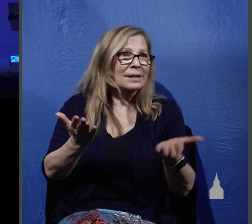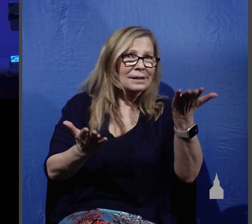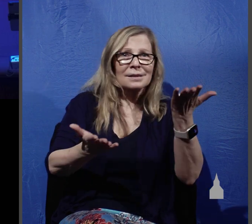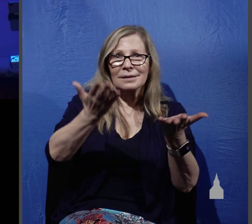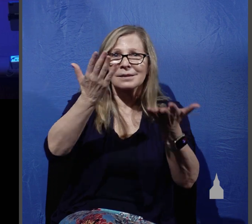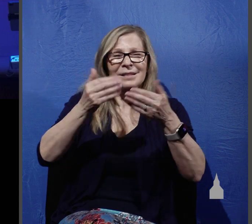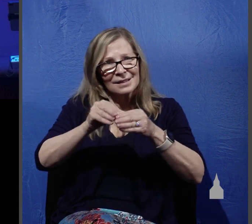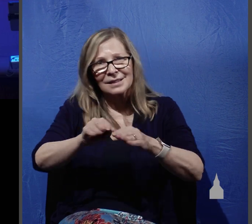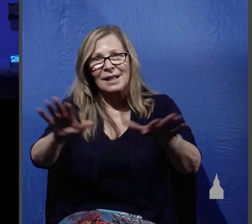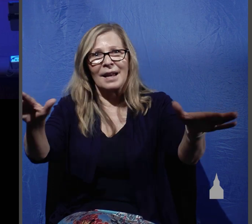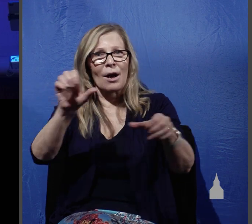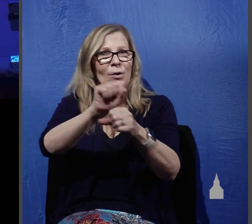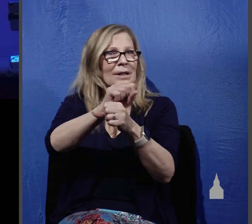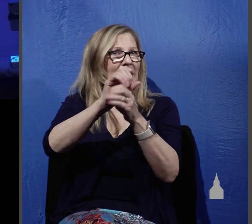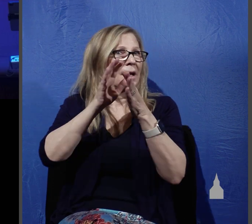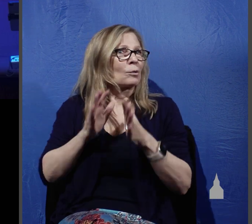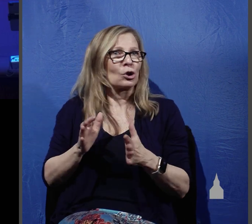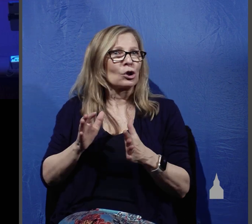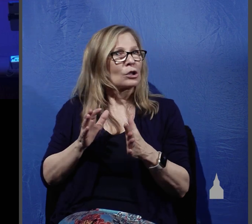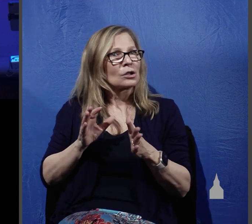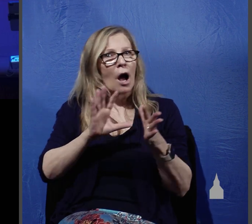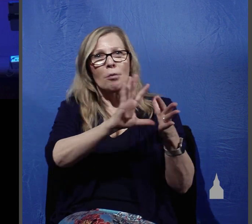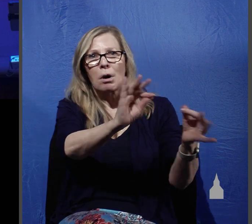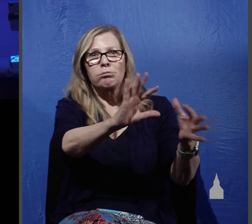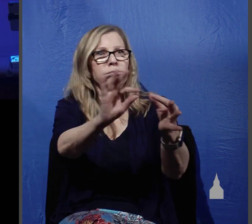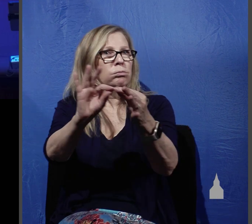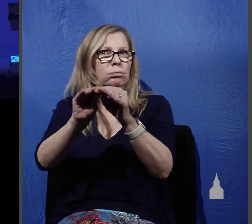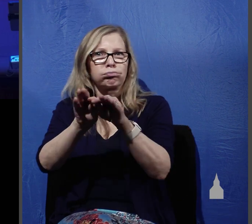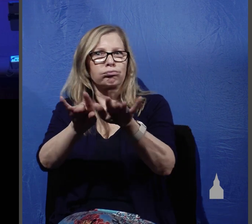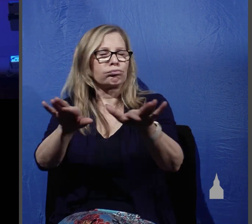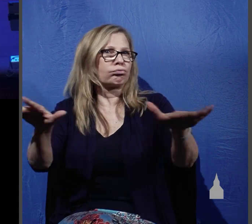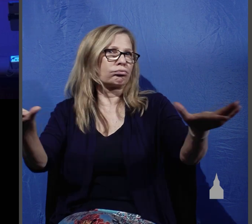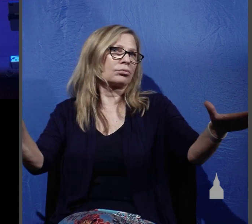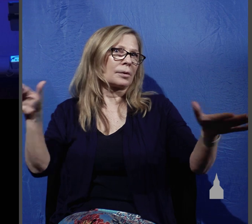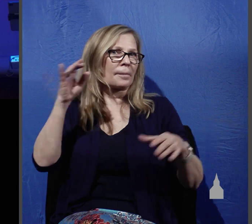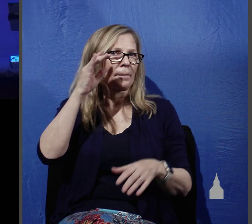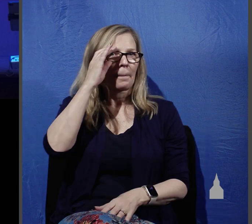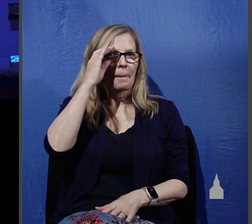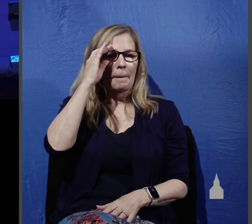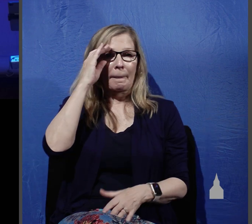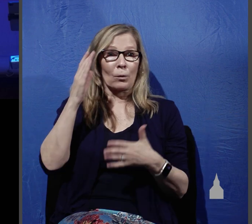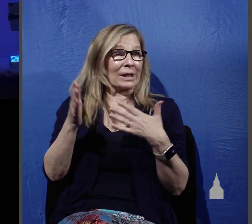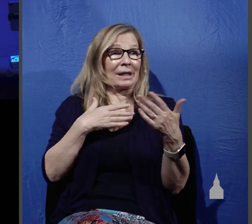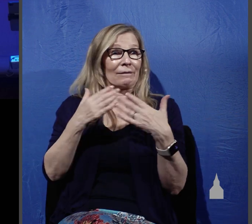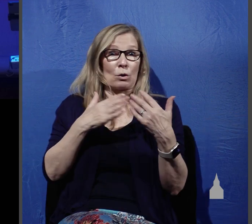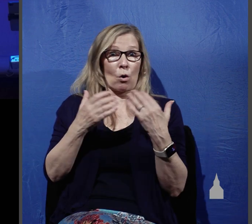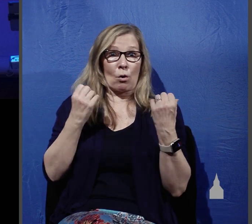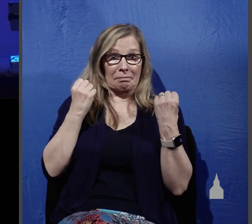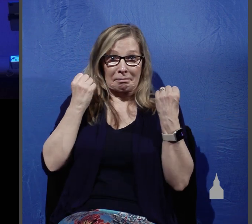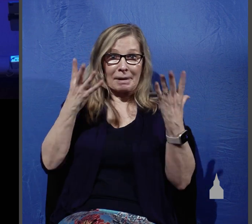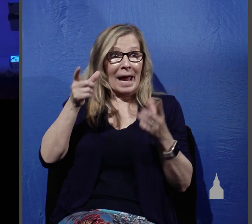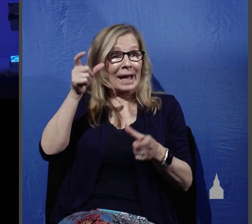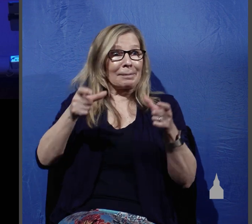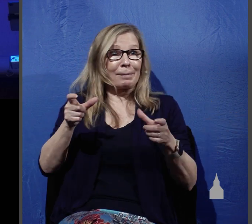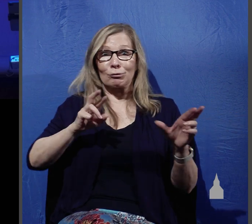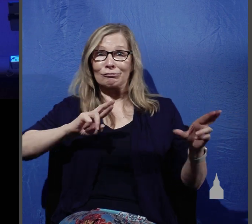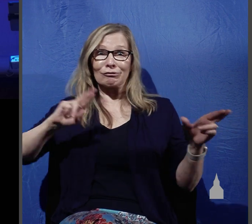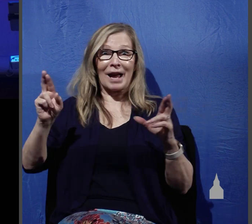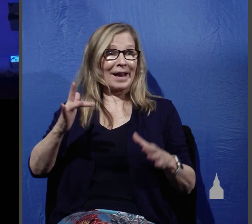laborers into his harvest that is to say in light of the fact that there are multitudes of people out there ready to enter his kingdom